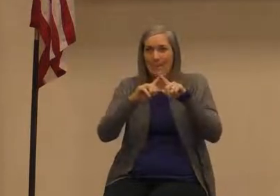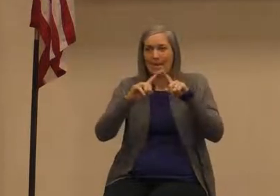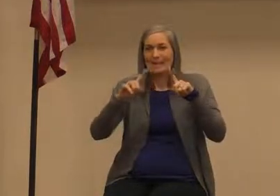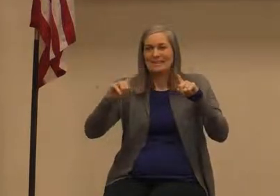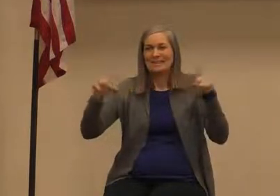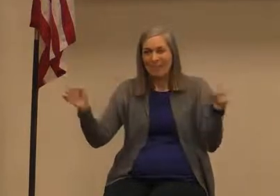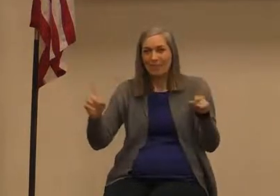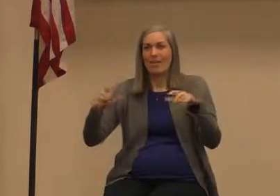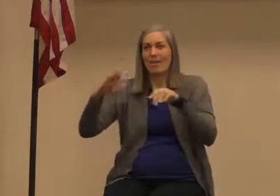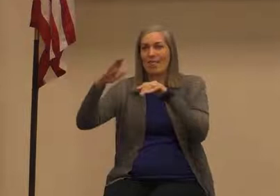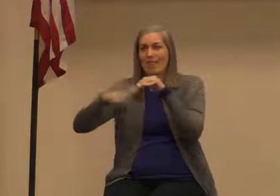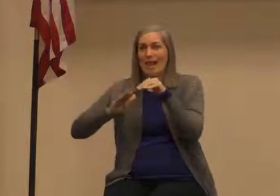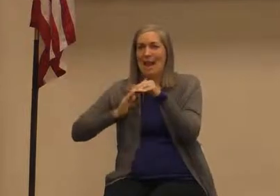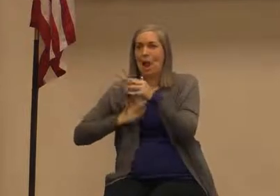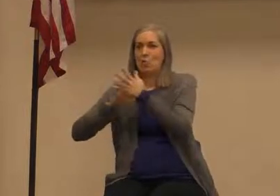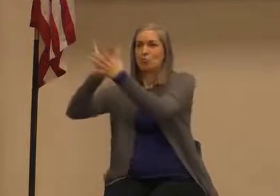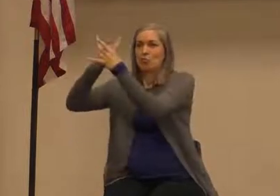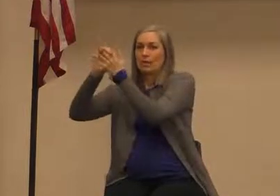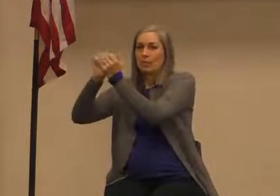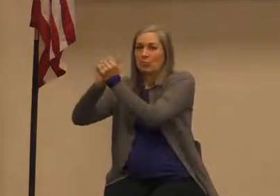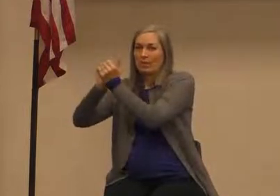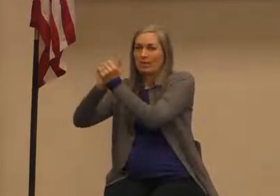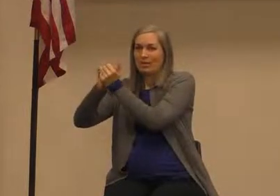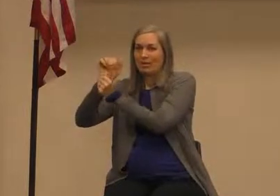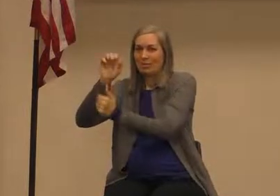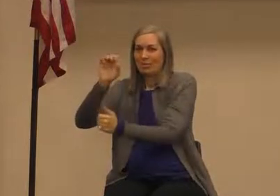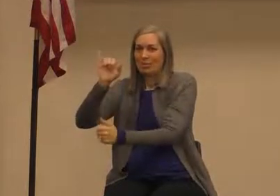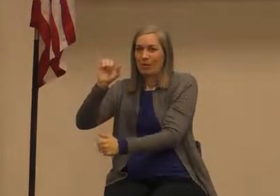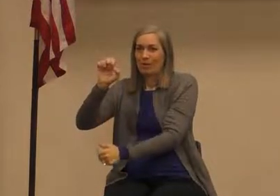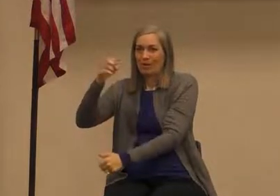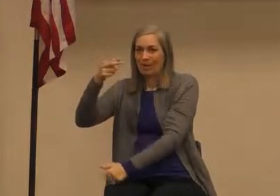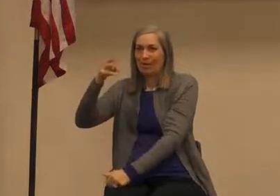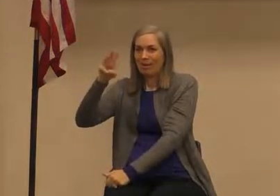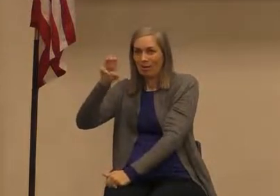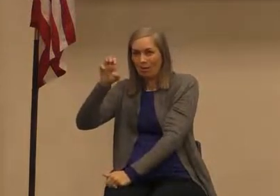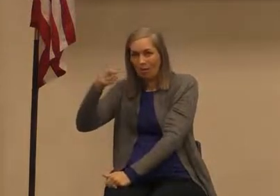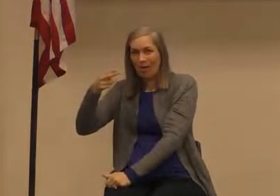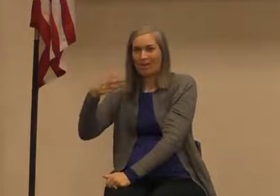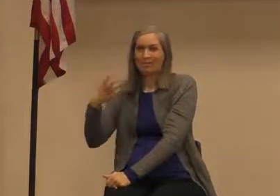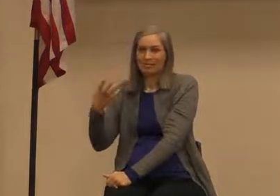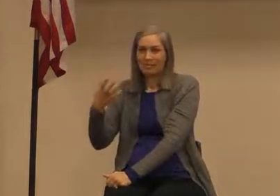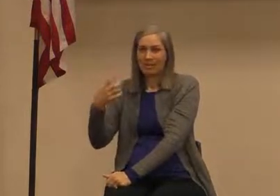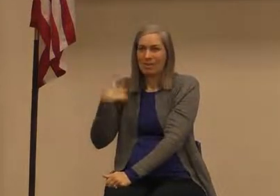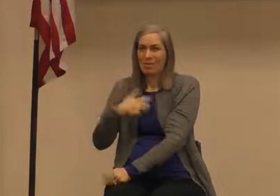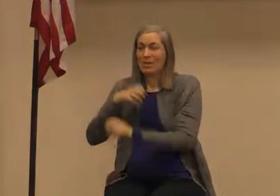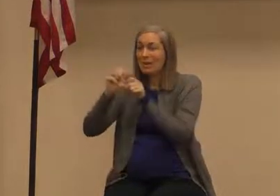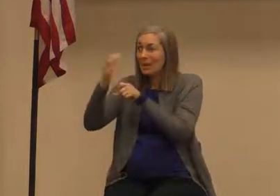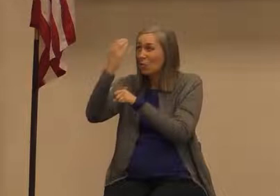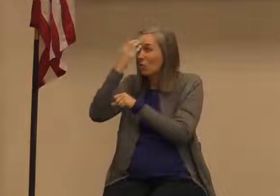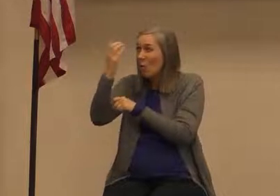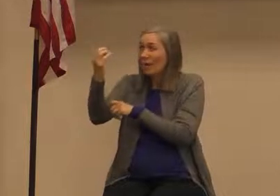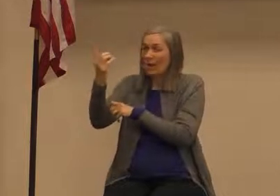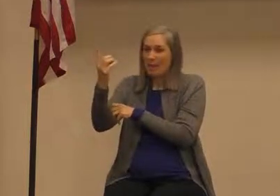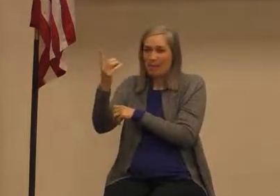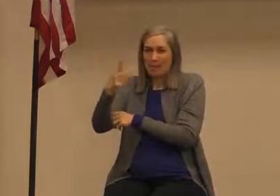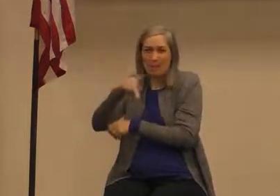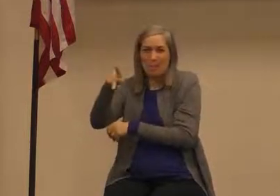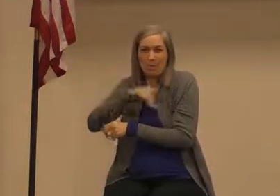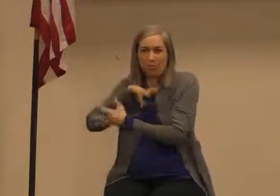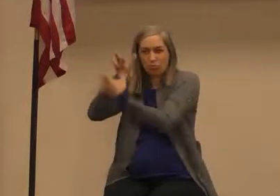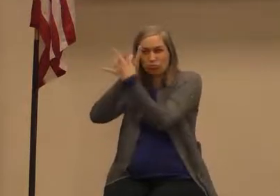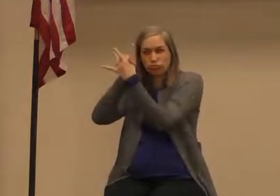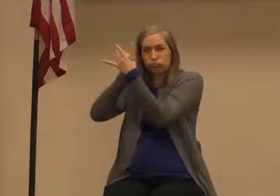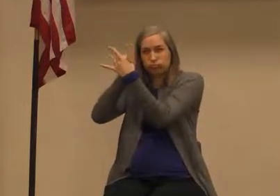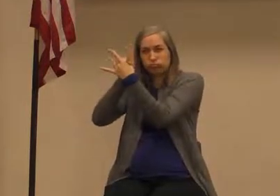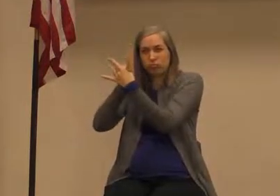personal relationship we have a relationship where we know our God where we can know him as a person the Muslims don't have that what about the